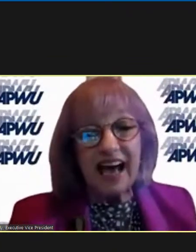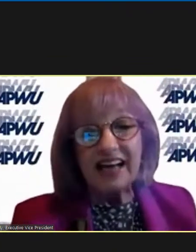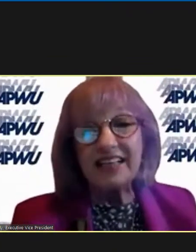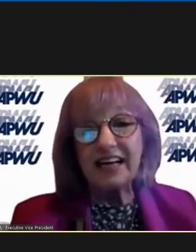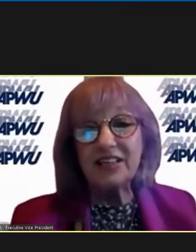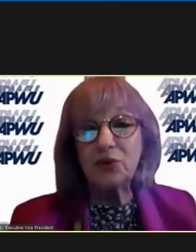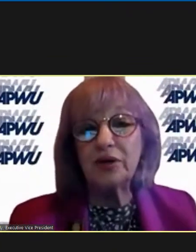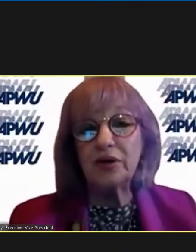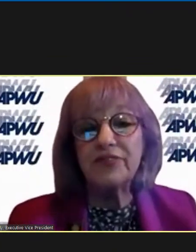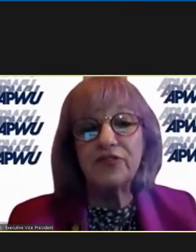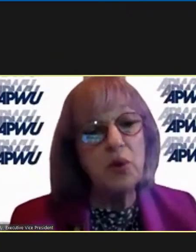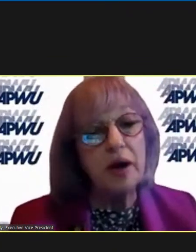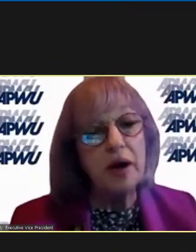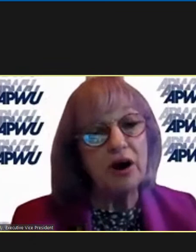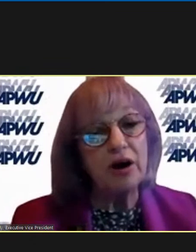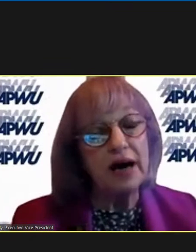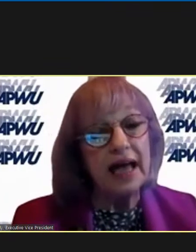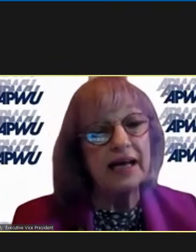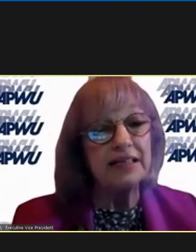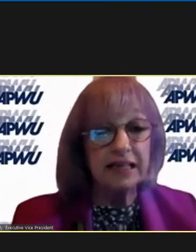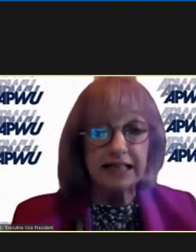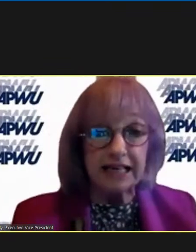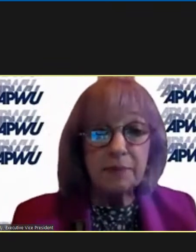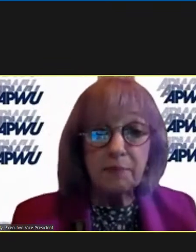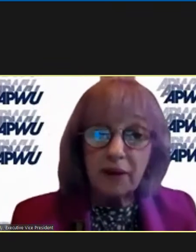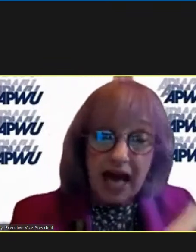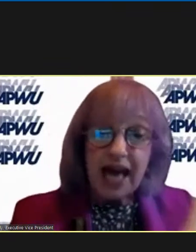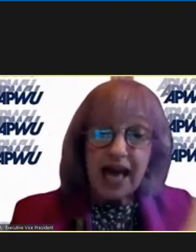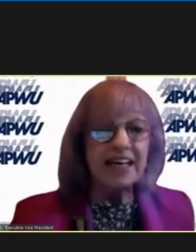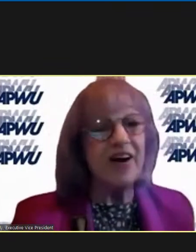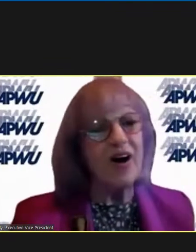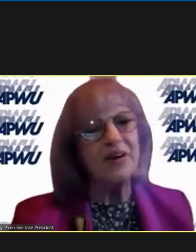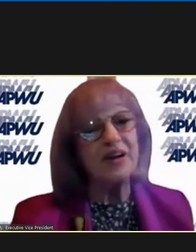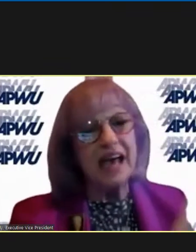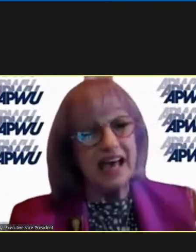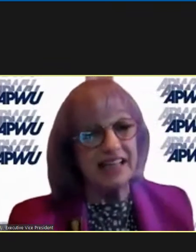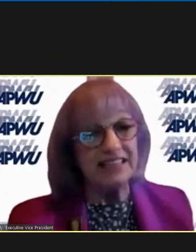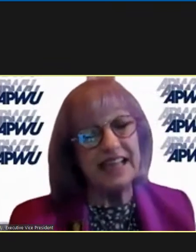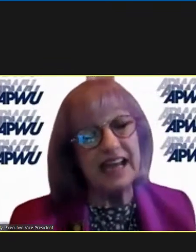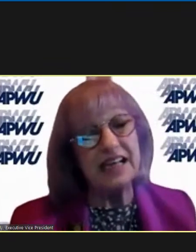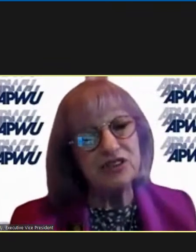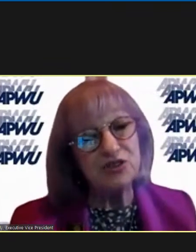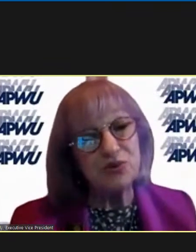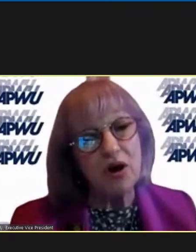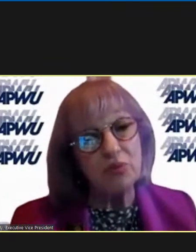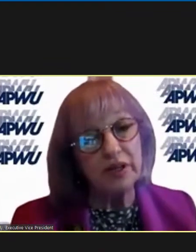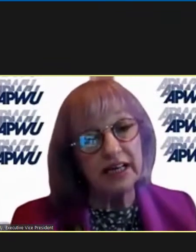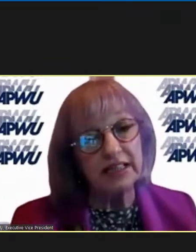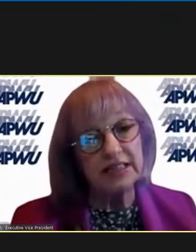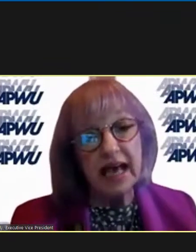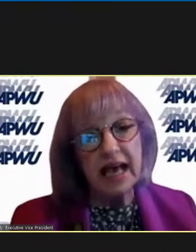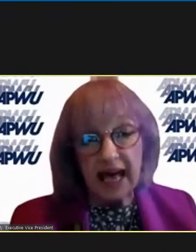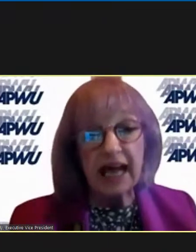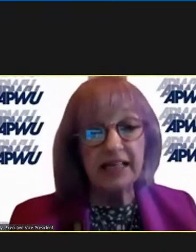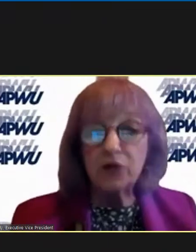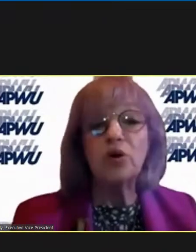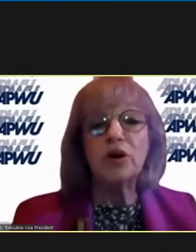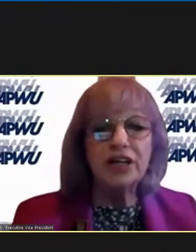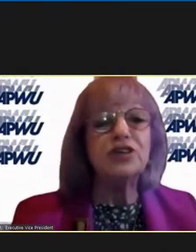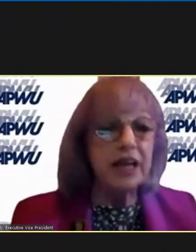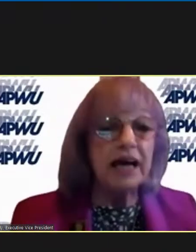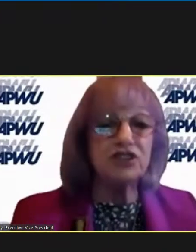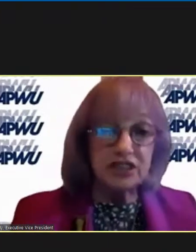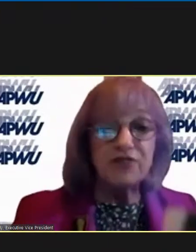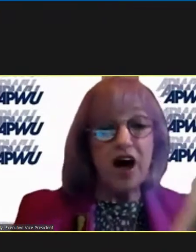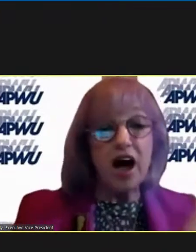board and that you were here for the webinar and keep hanging on and standing strong with us and i